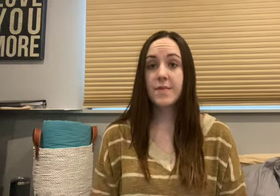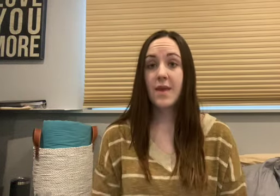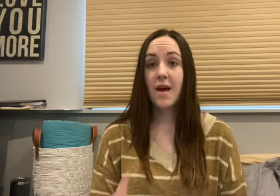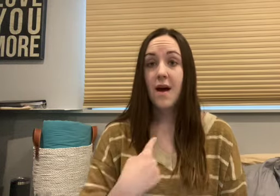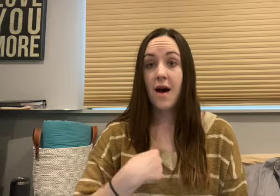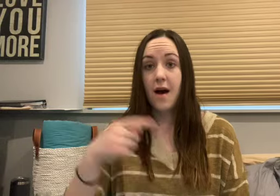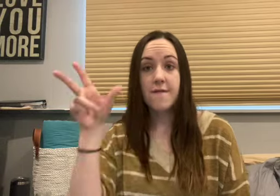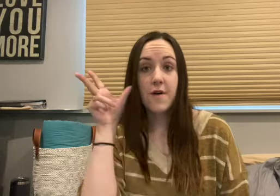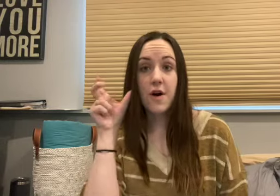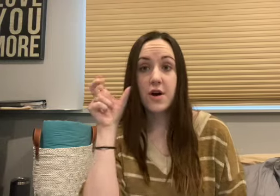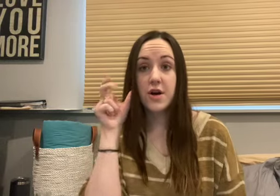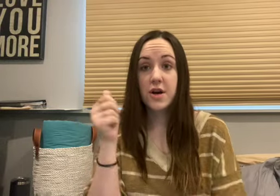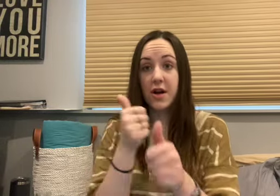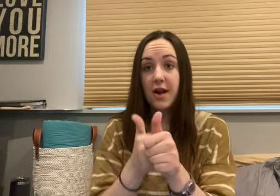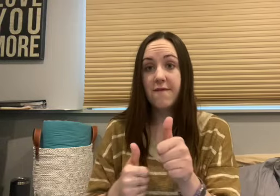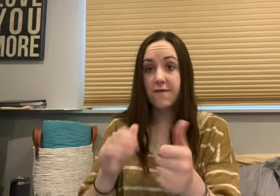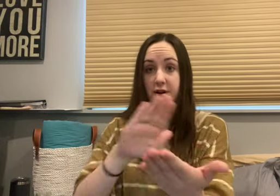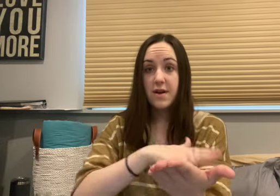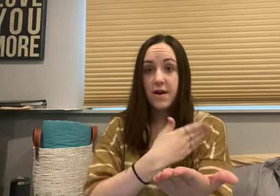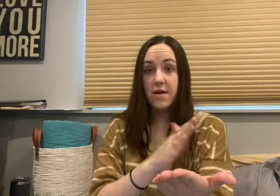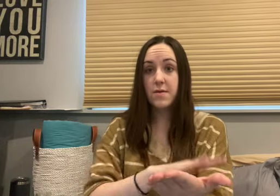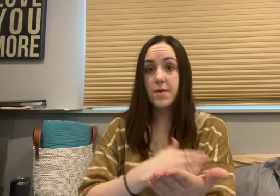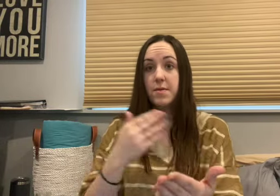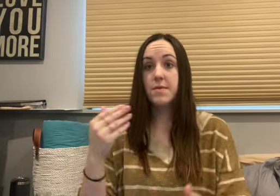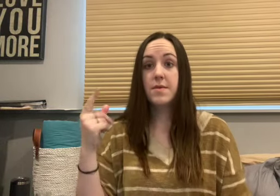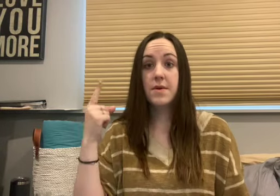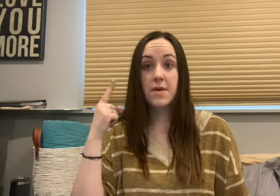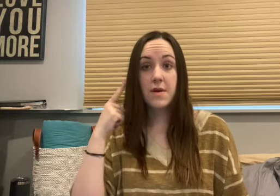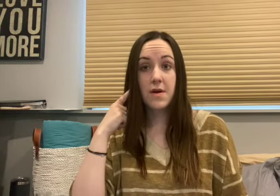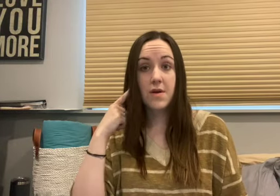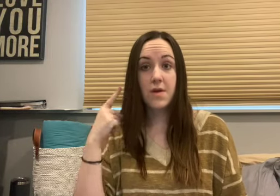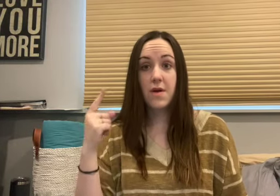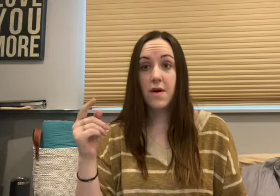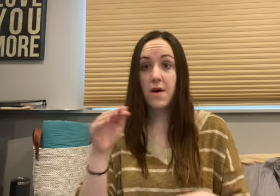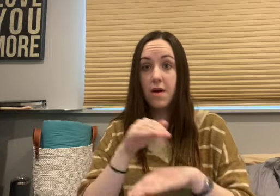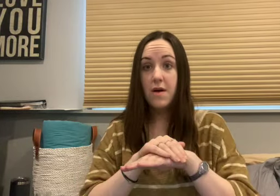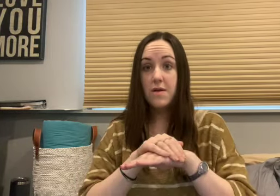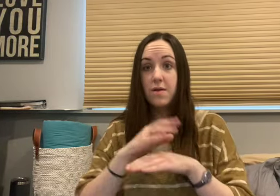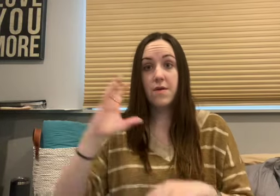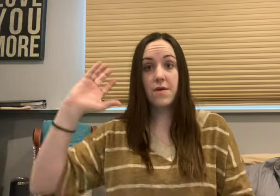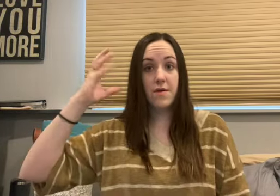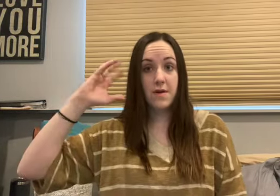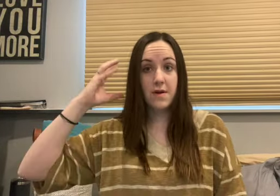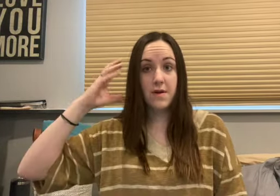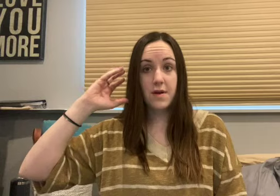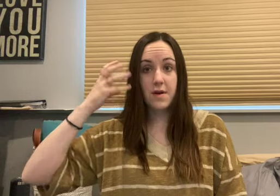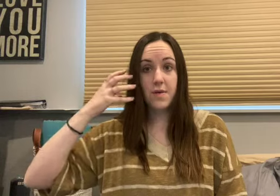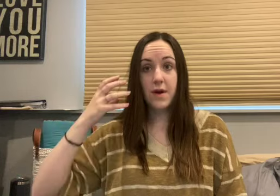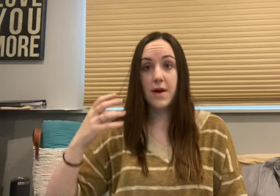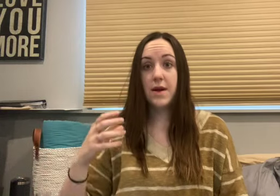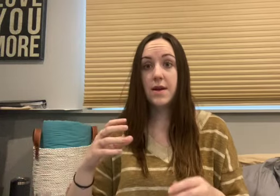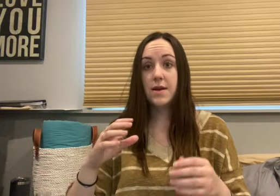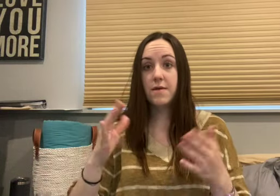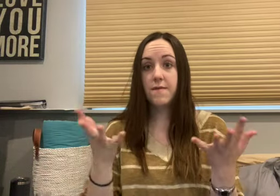I've heard it every hour, listen to the radio Waiting for